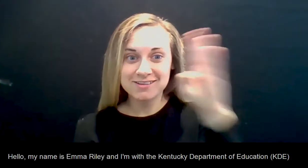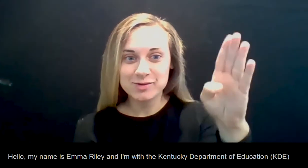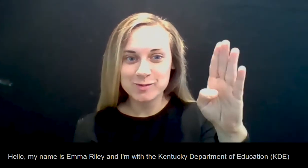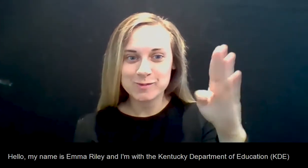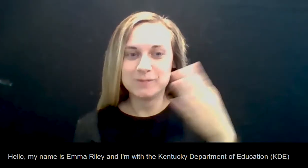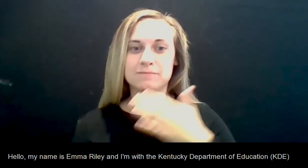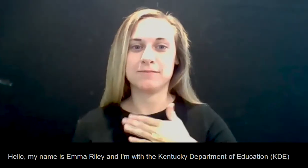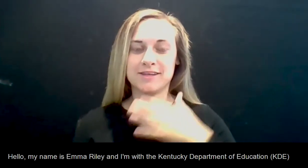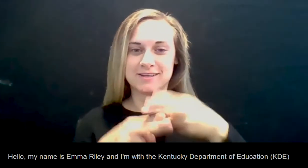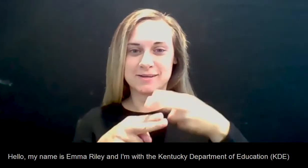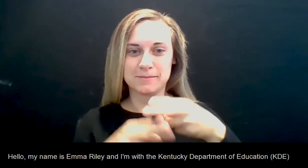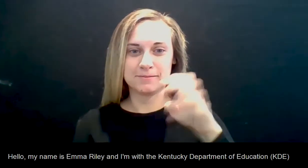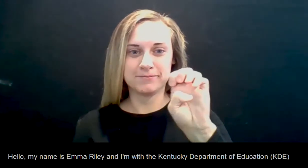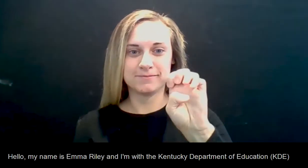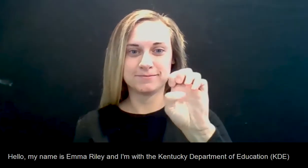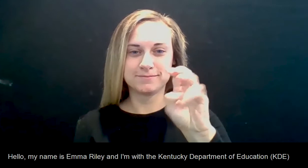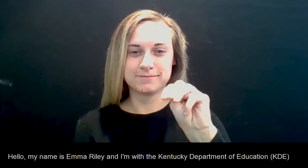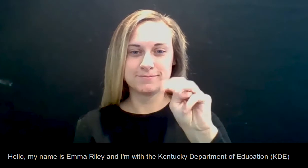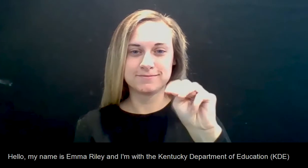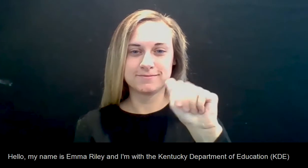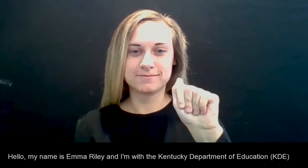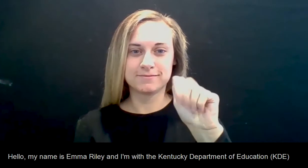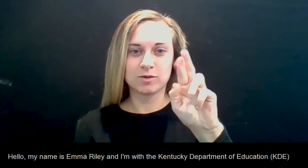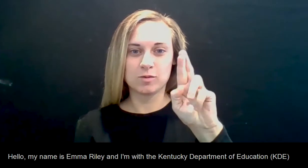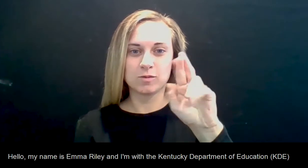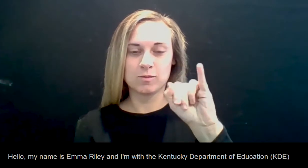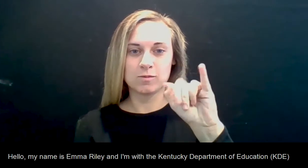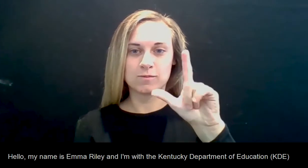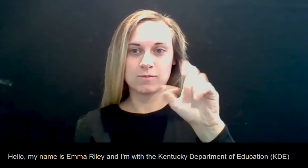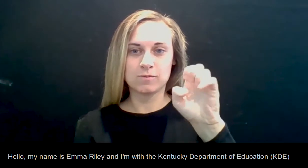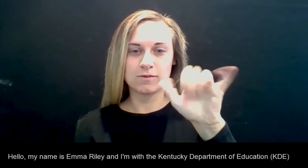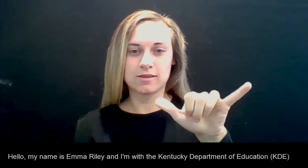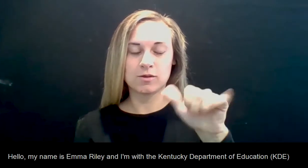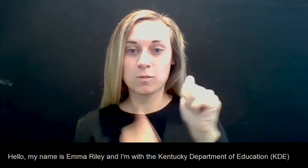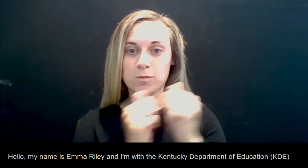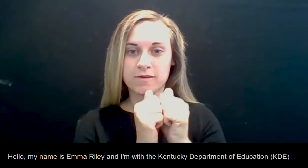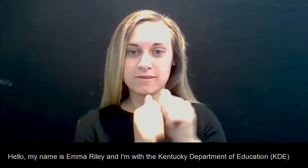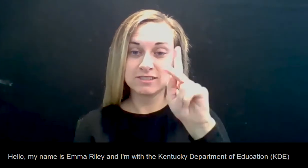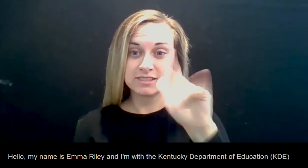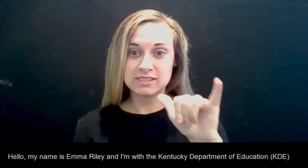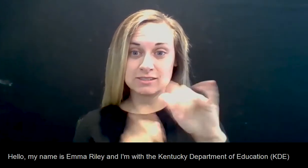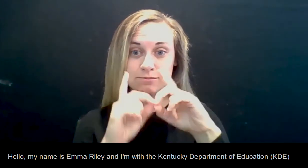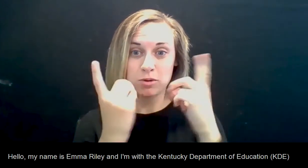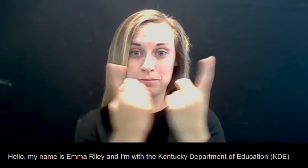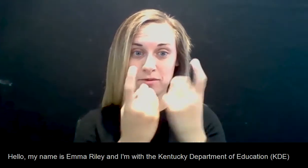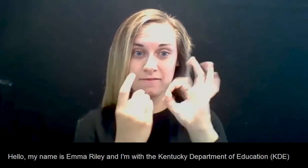Hello, my name is Emma Riley, and I'm with the Kentucky Department of Education,